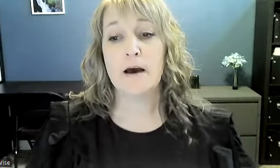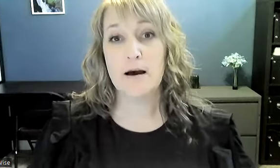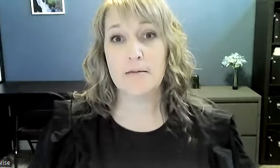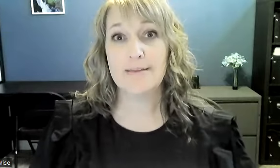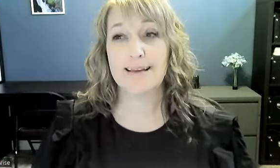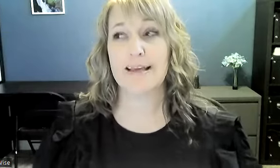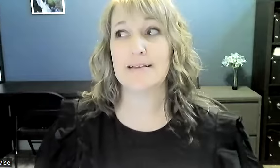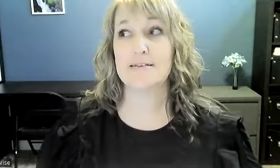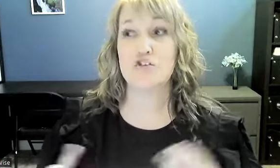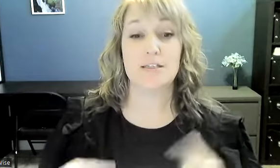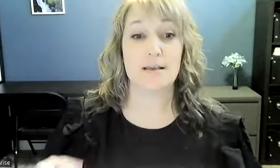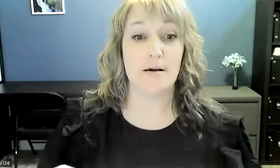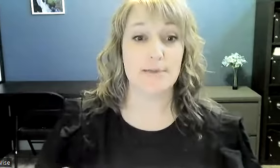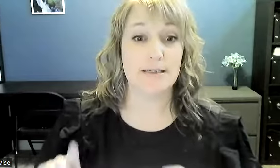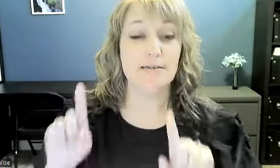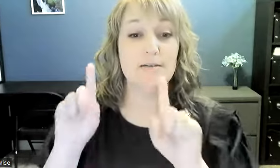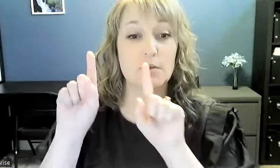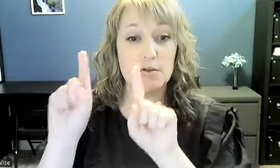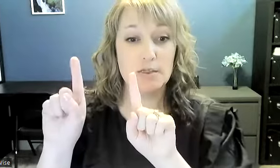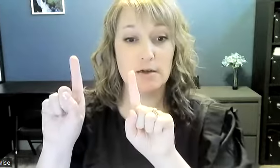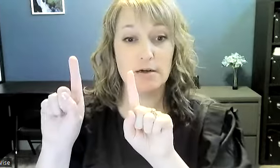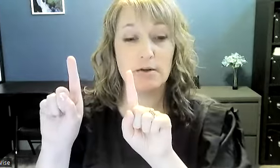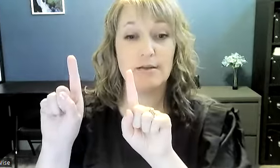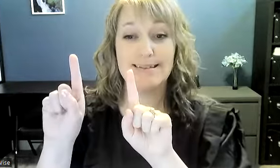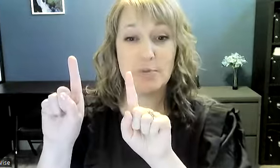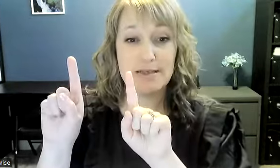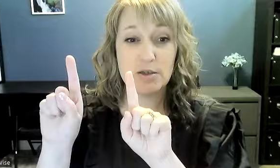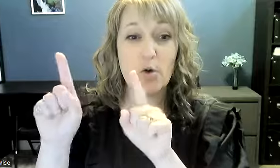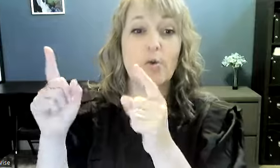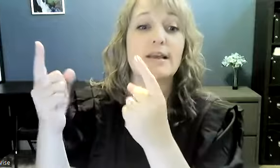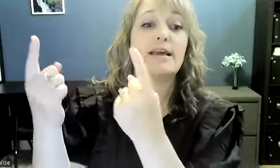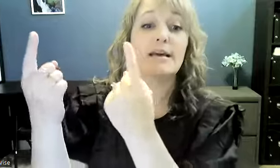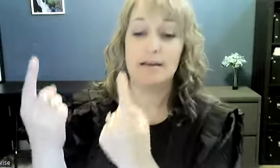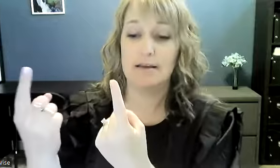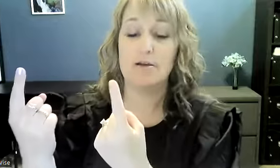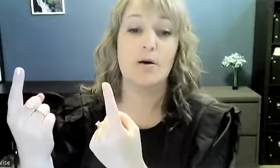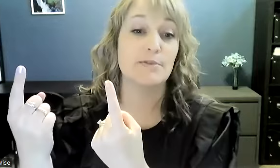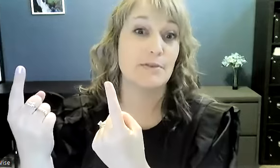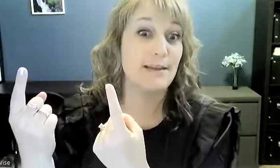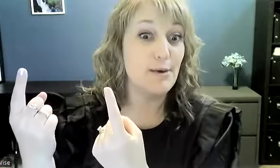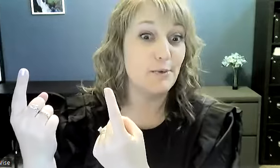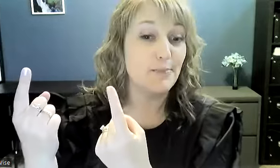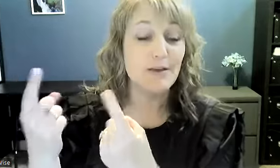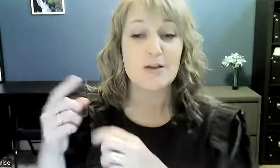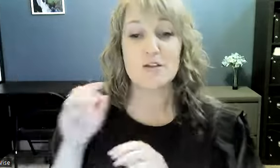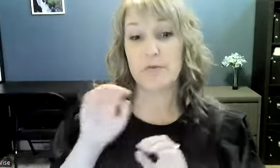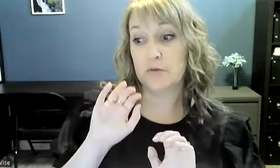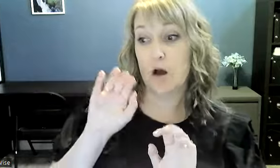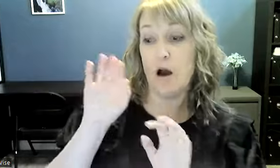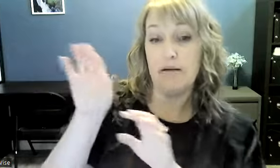come is just the opposite so you start the same way as go only your palms are facing you so if you've gone